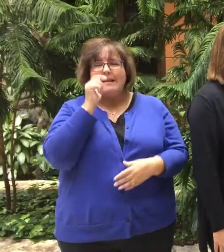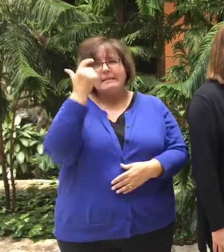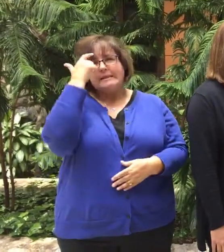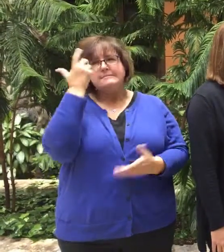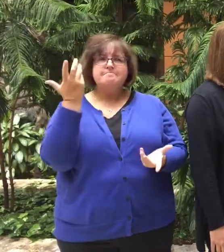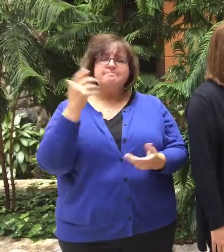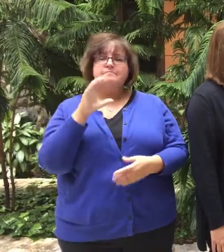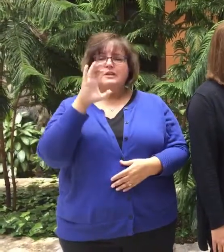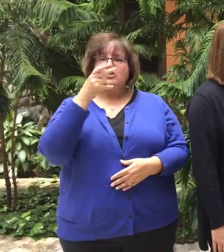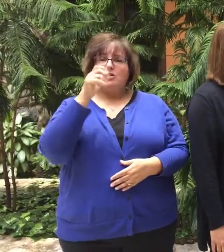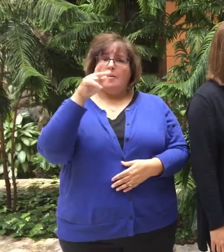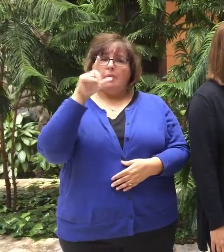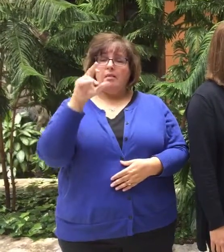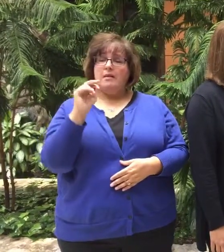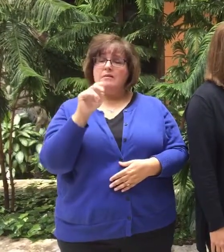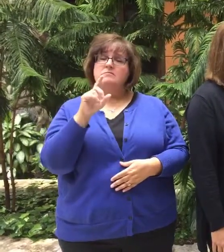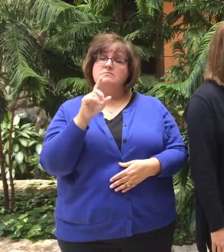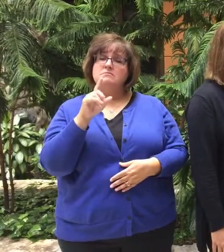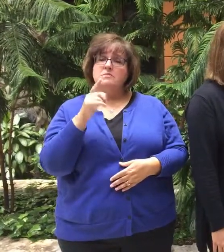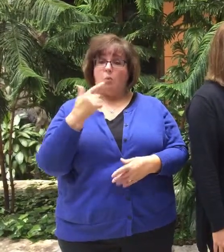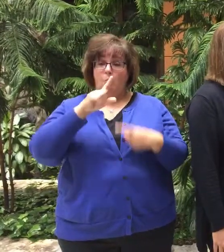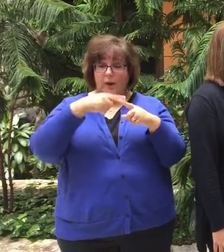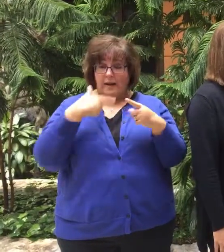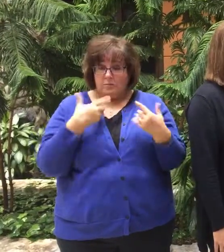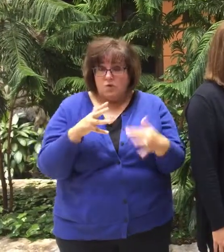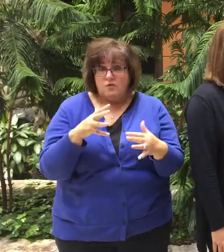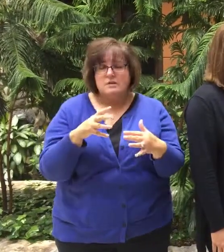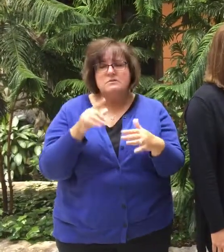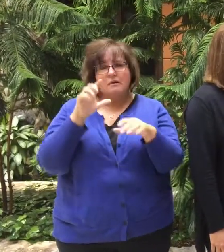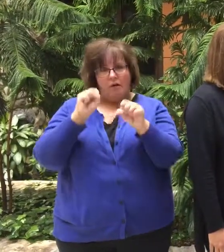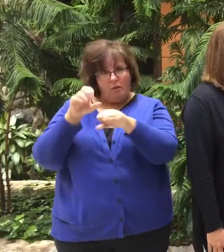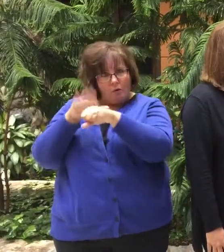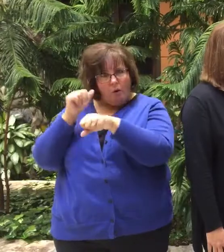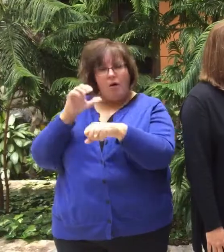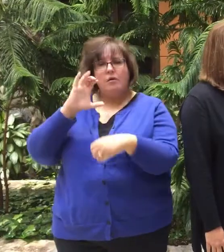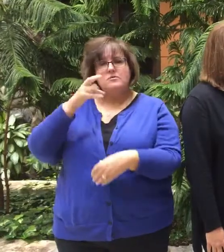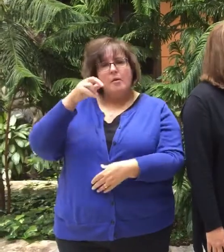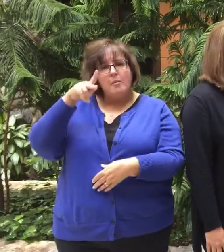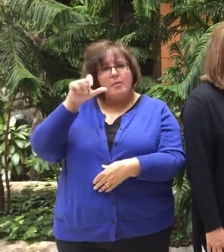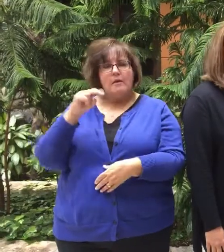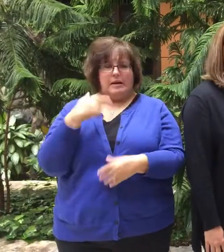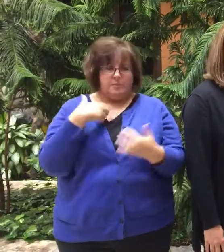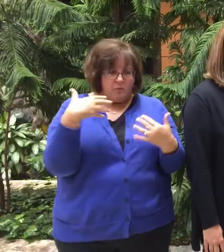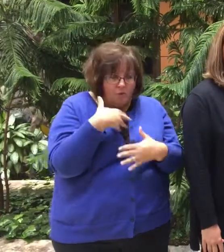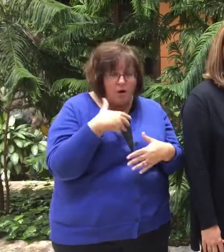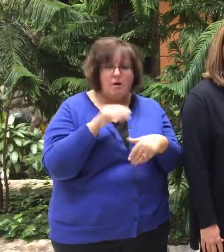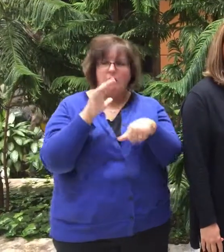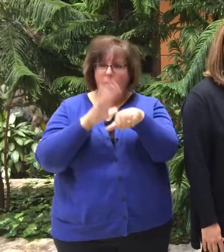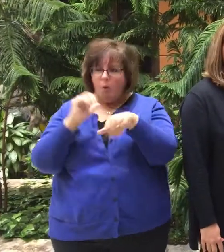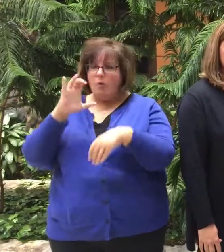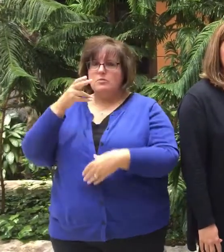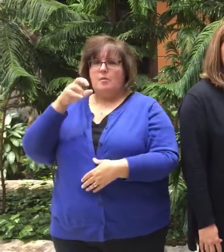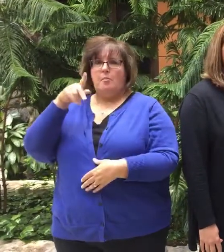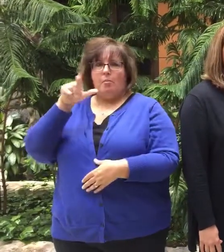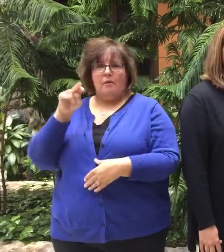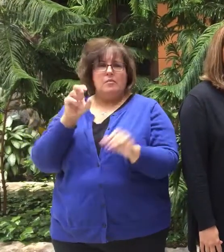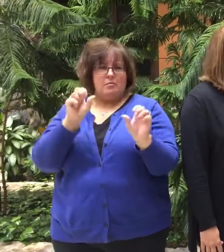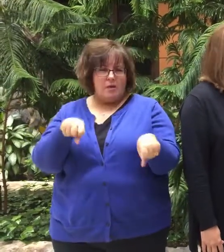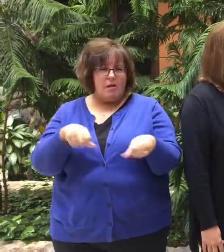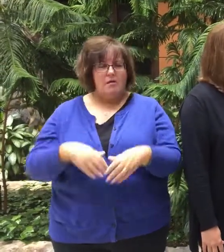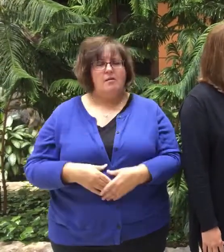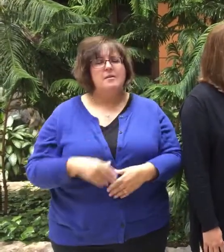that chaplains are available when I'm anxious or when I'm fearful. And many times people are fearful when they're